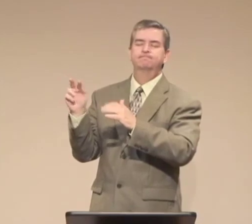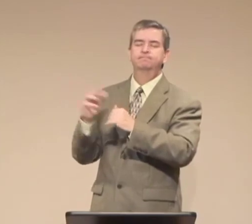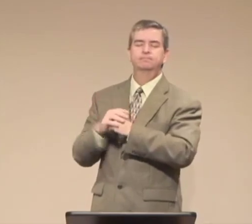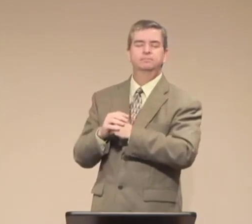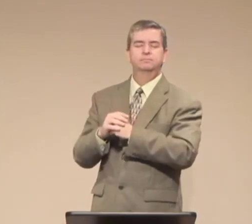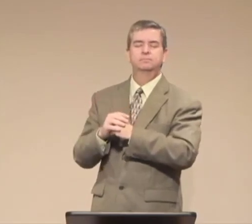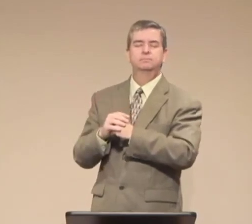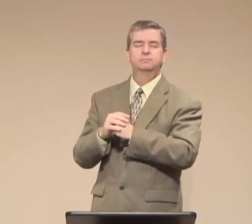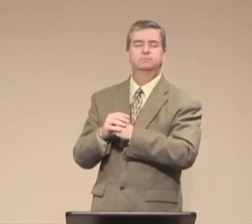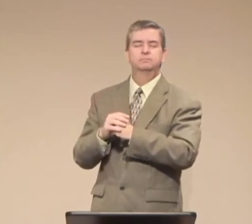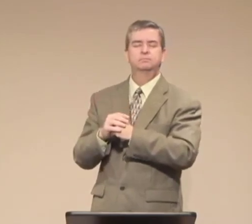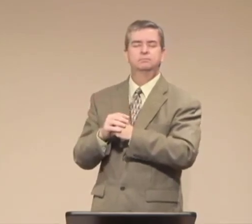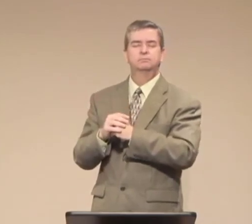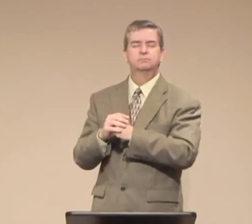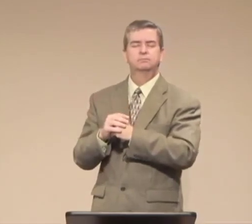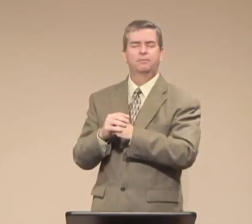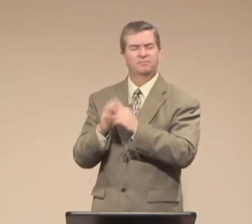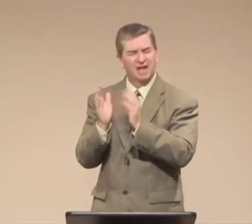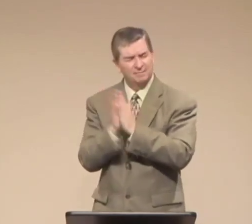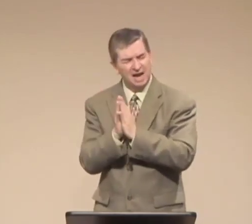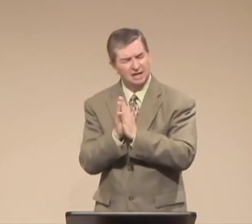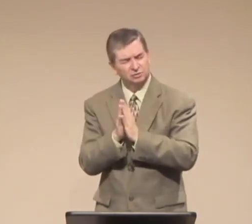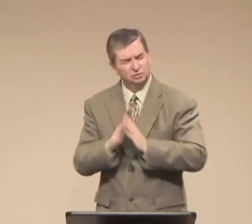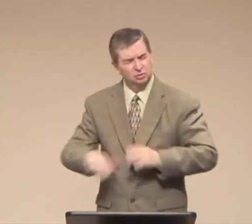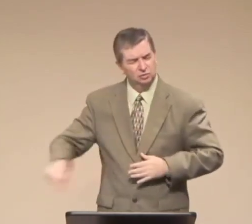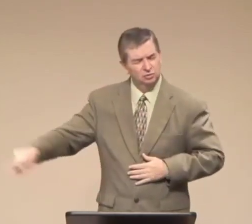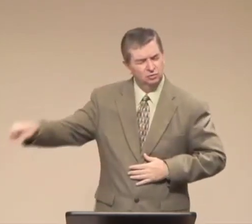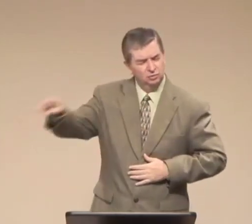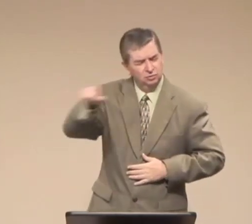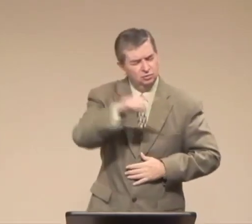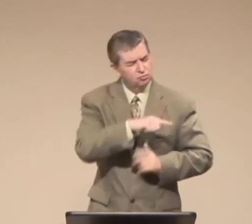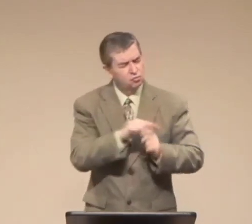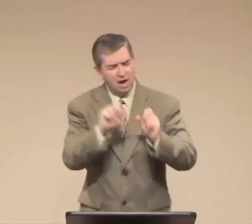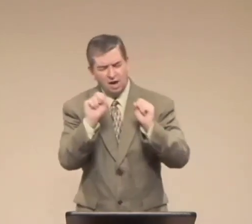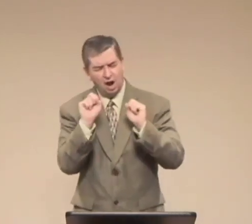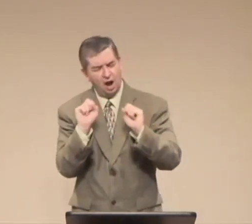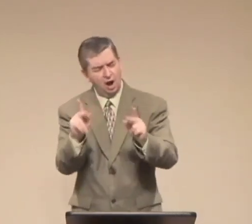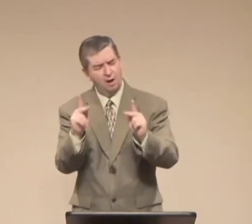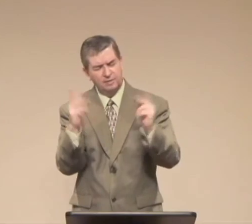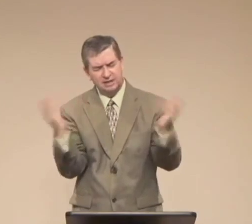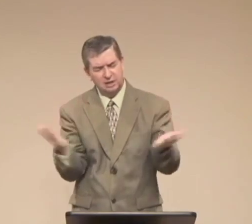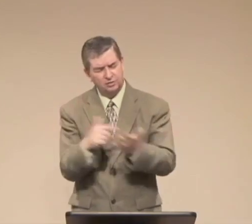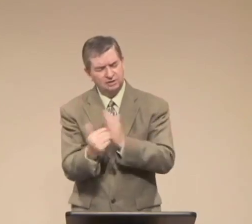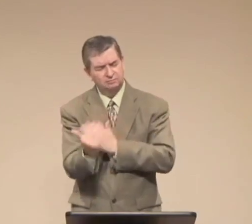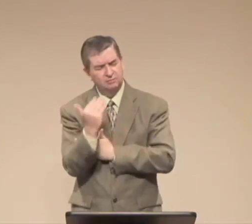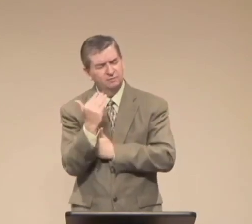in the care that we receive and we honor them in their life and after their death.